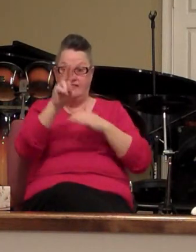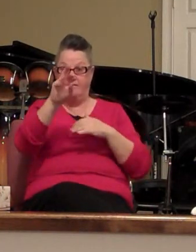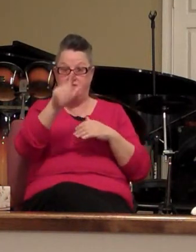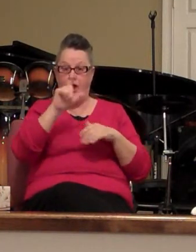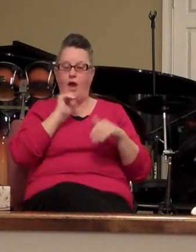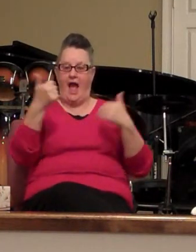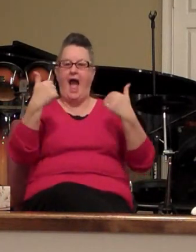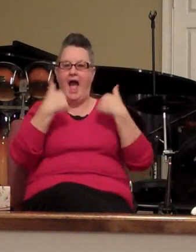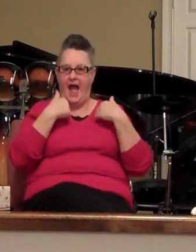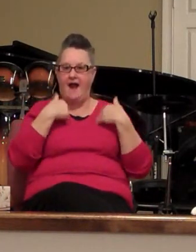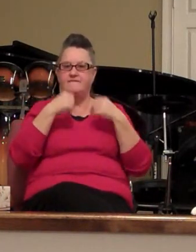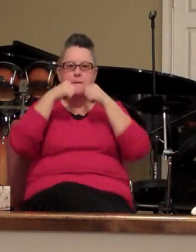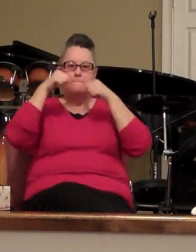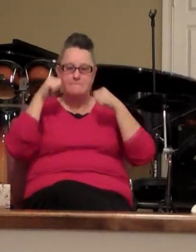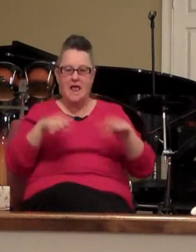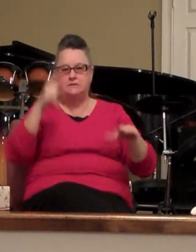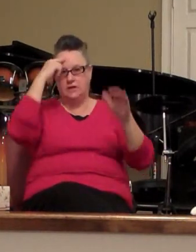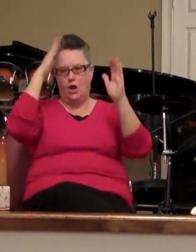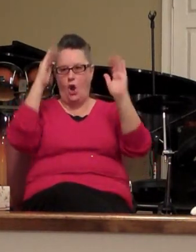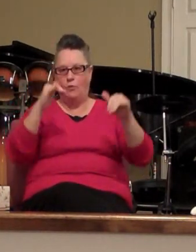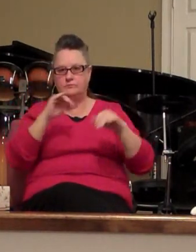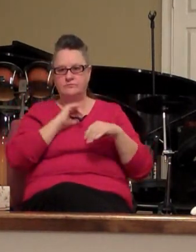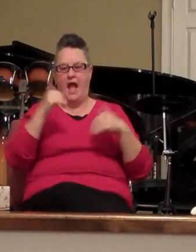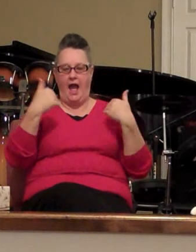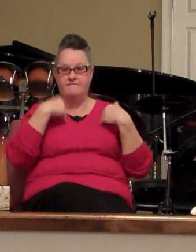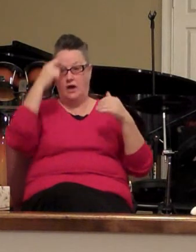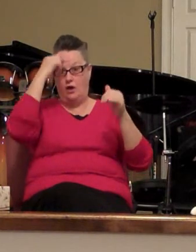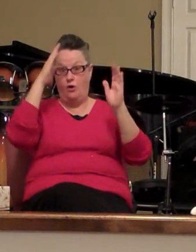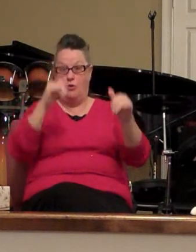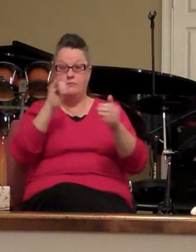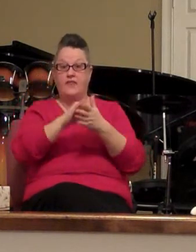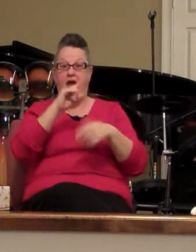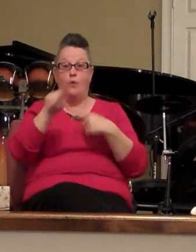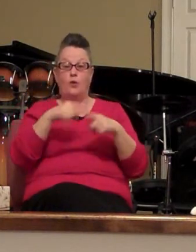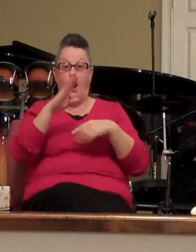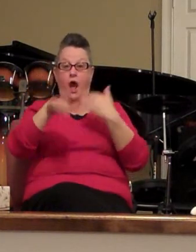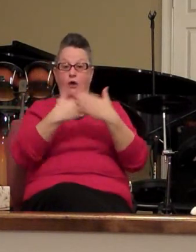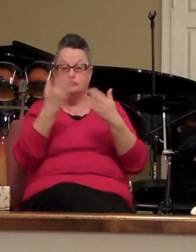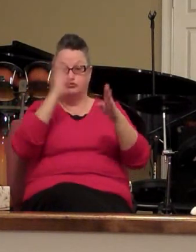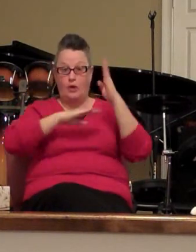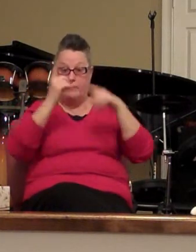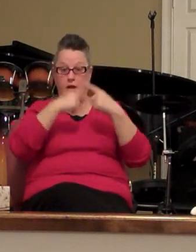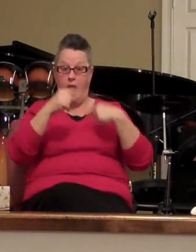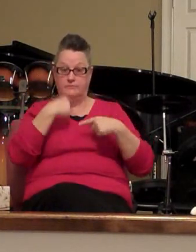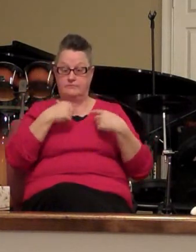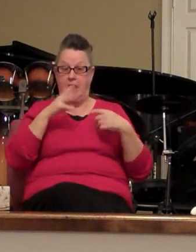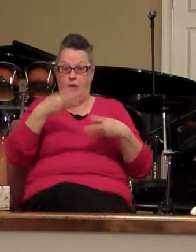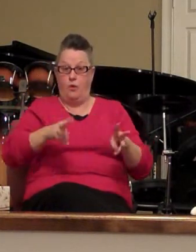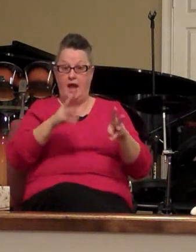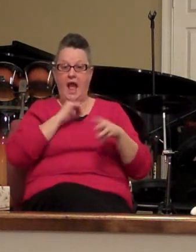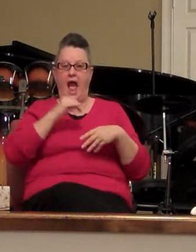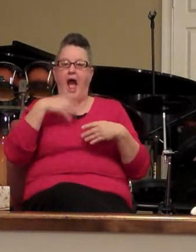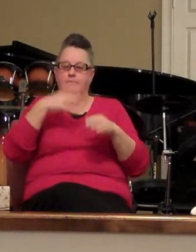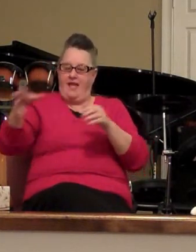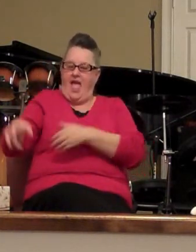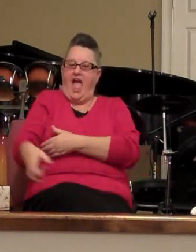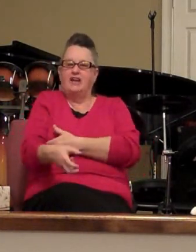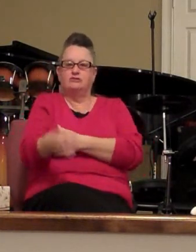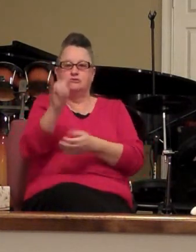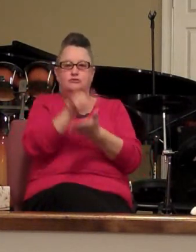have a blessed hope I have a hope that when all trouble comes my way I am anchored to that which is